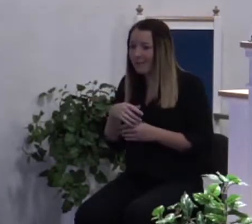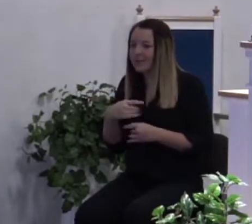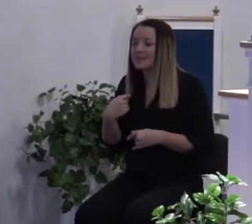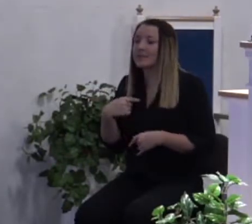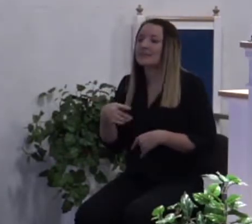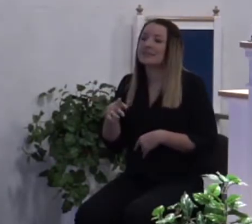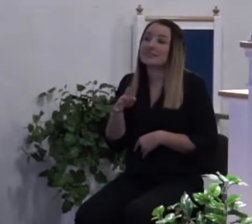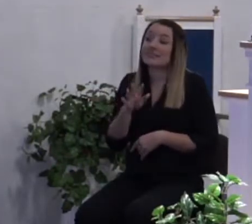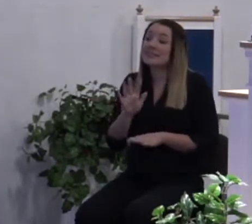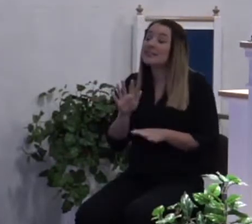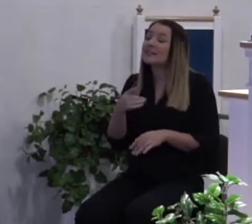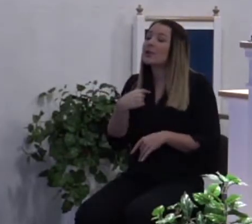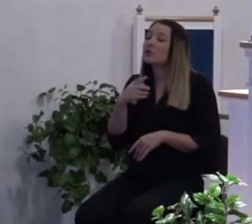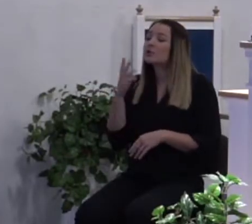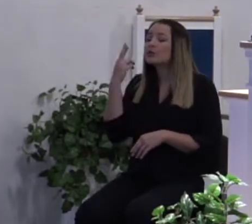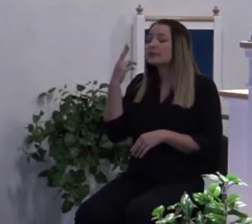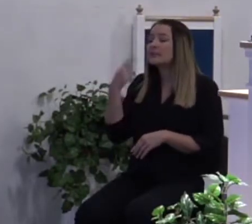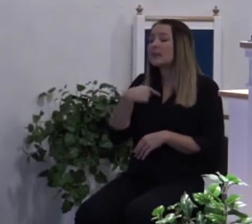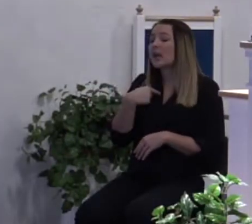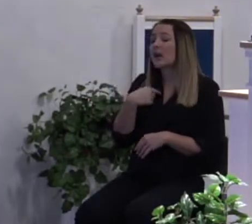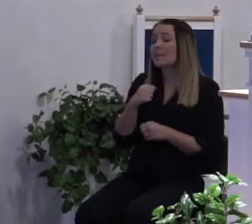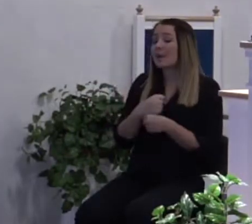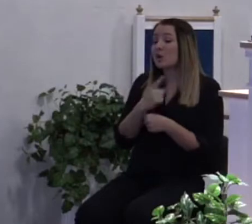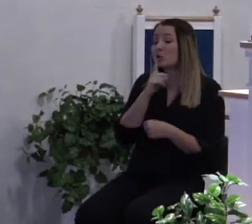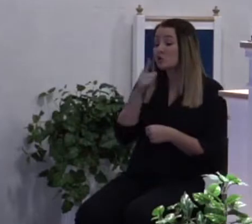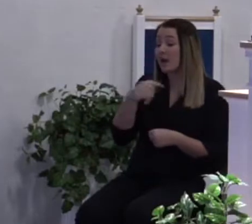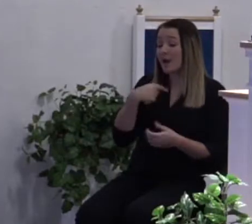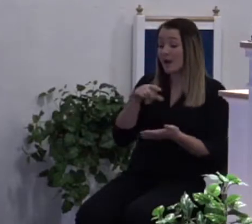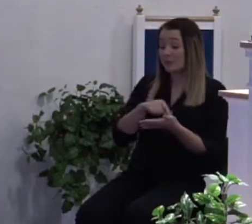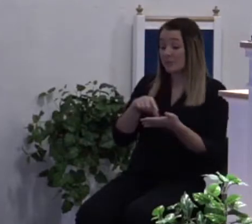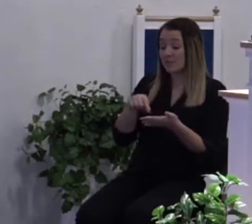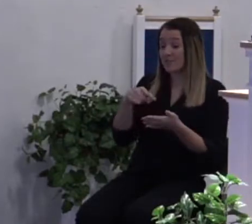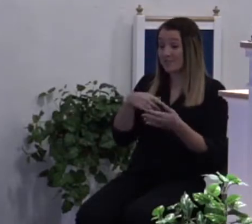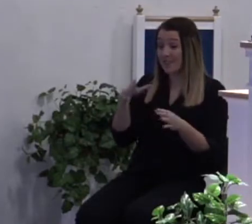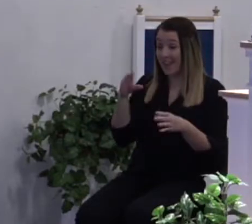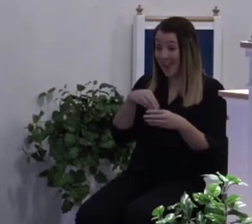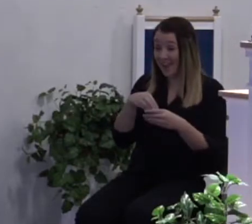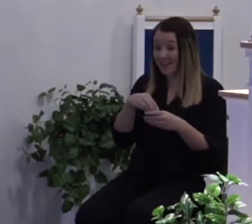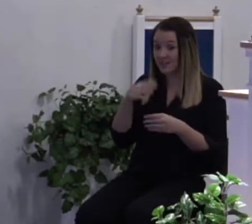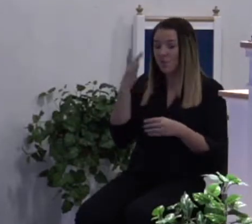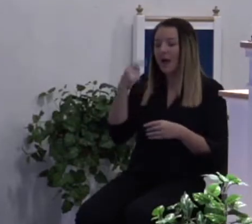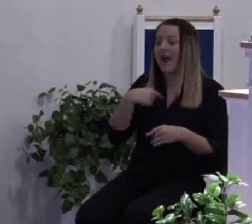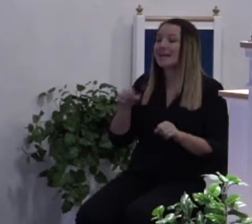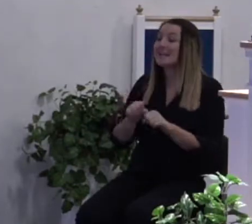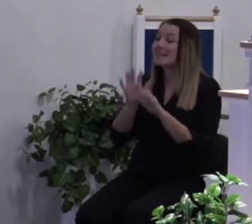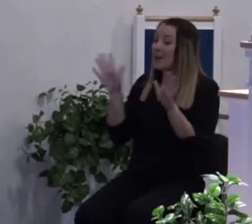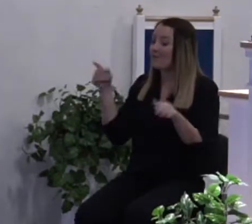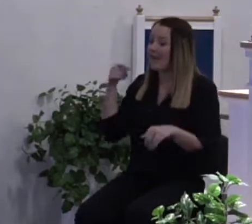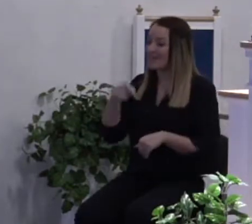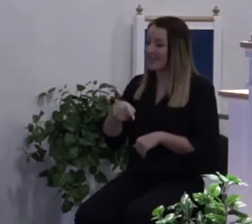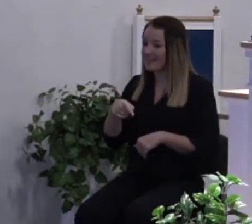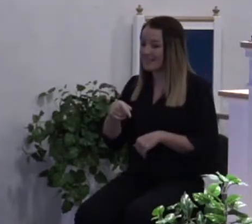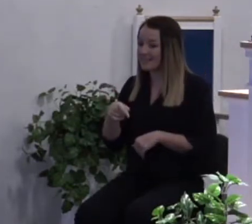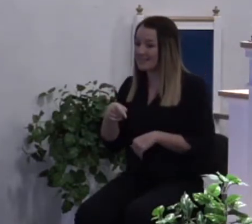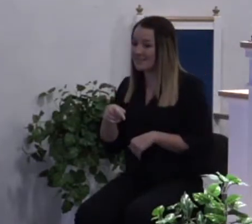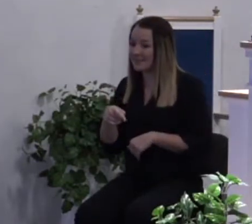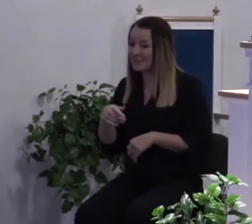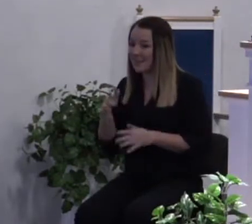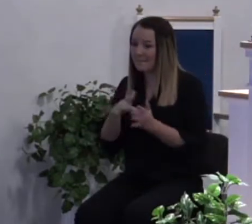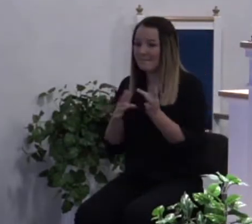The reason why I made sure I added this verse in was so I could clarify that. The Bible is not talking about going out